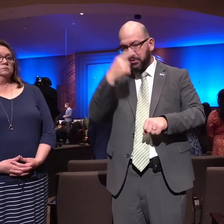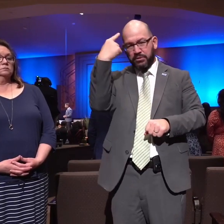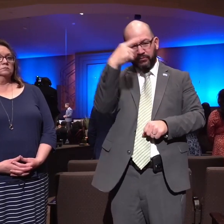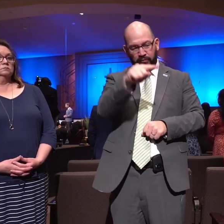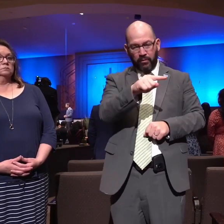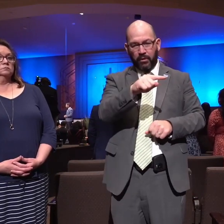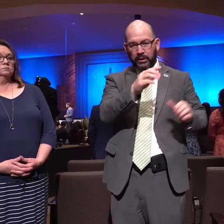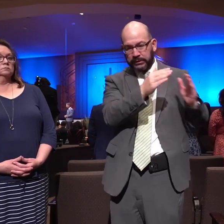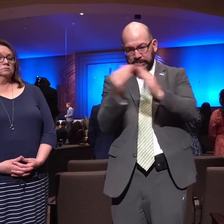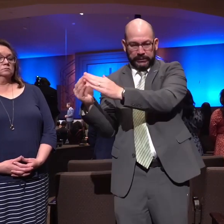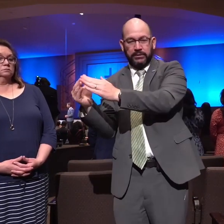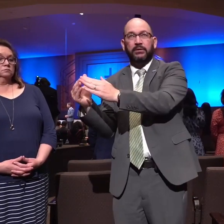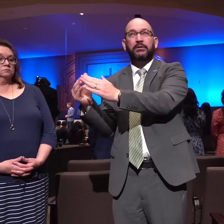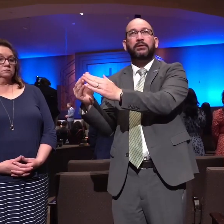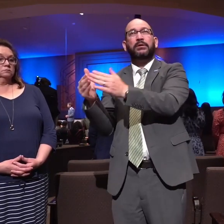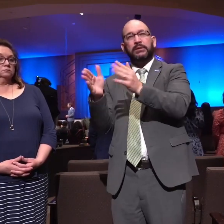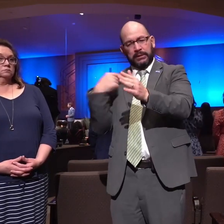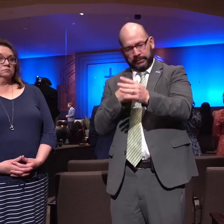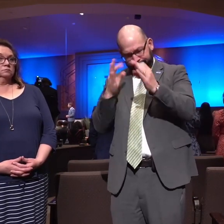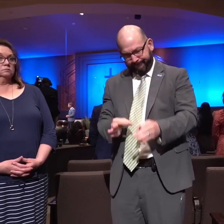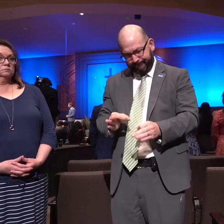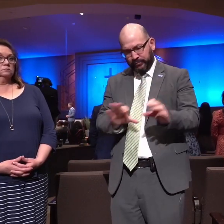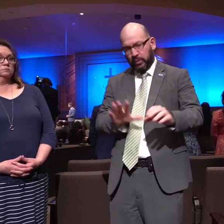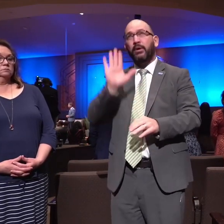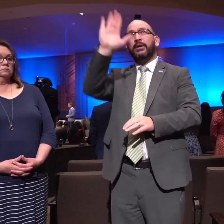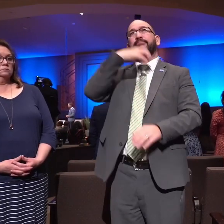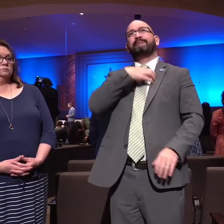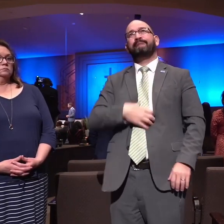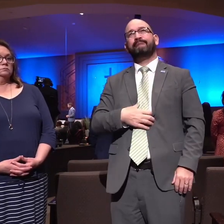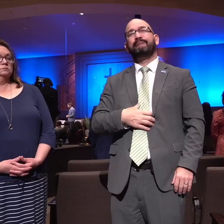be intentional about that maybe not lose sight of that